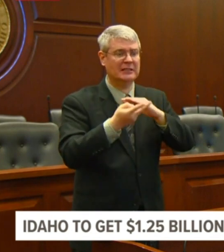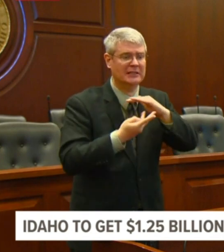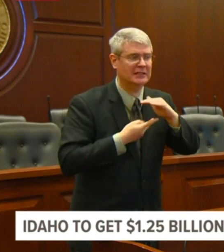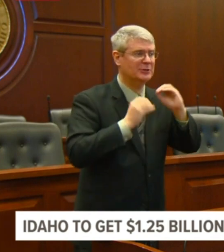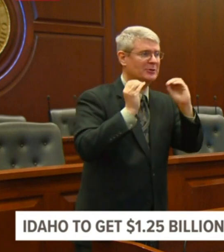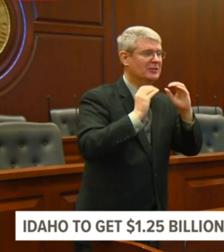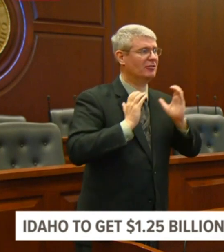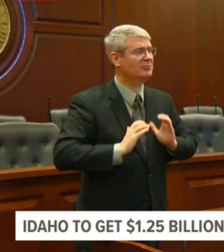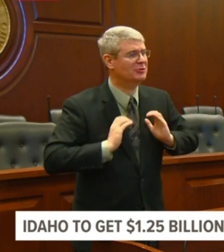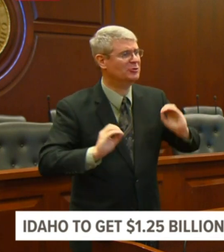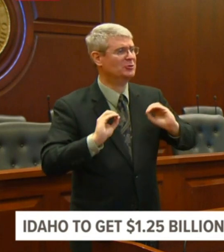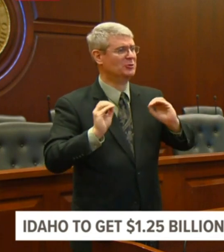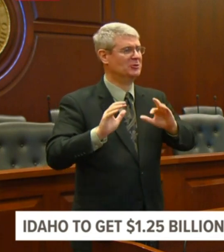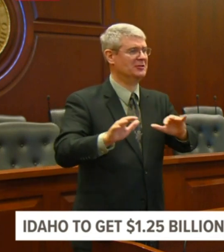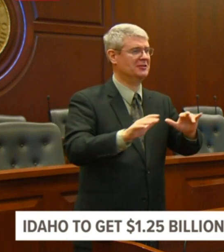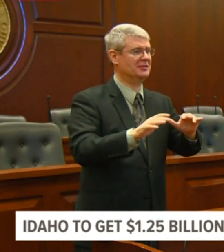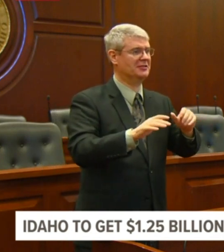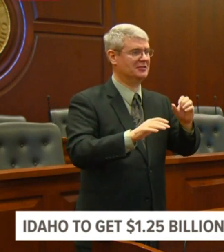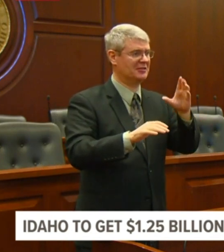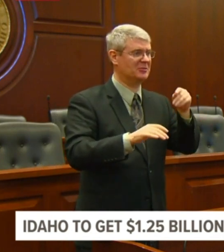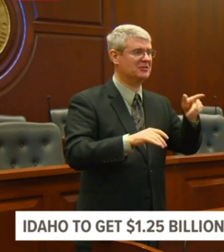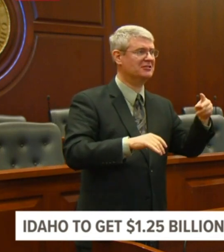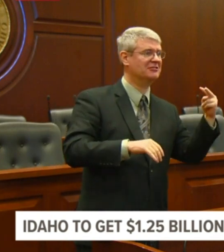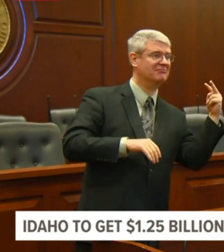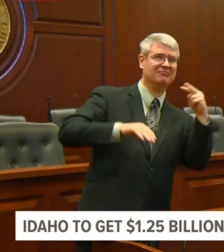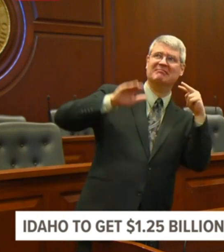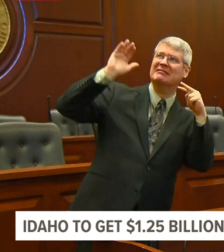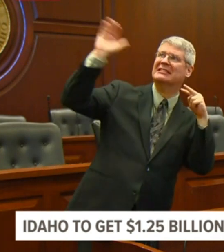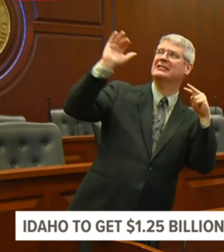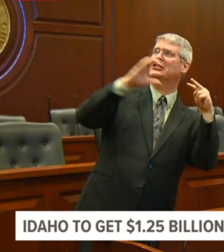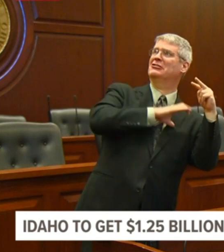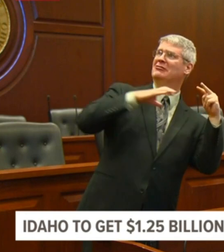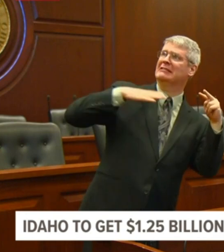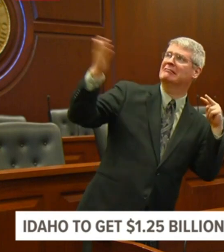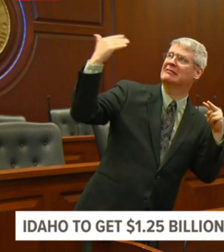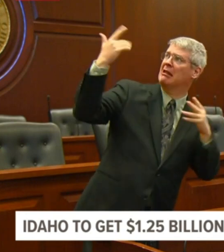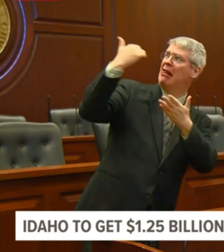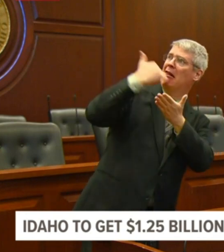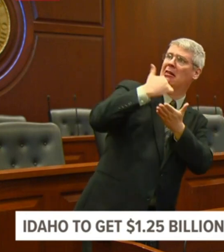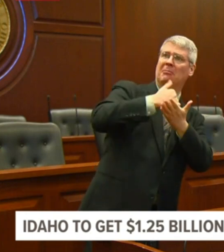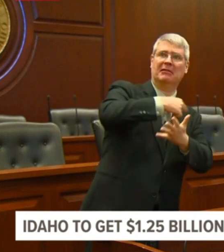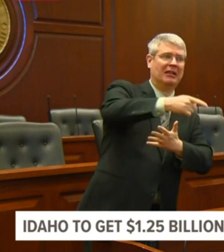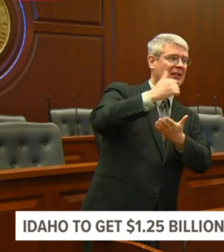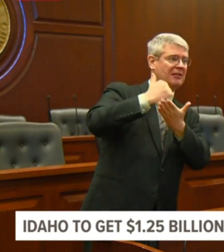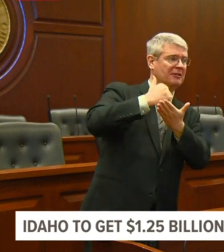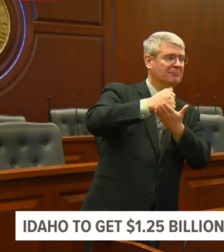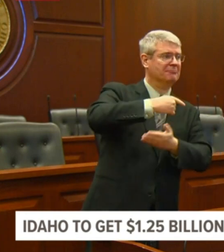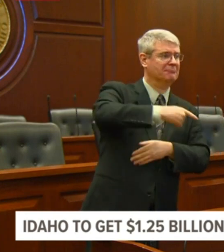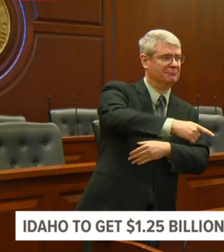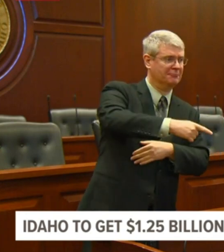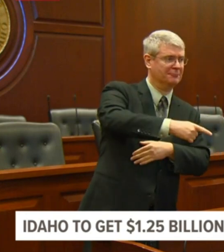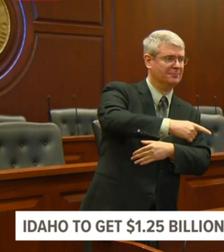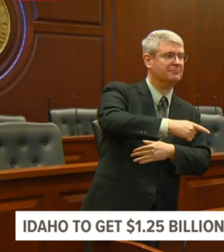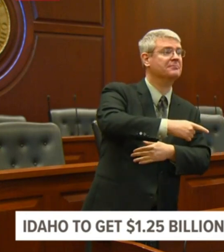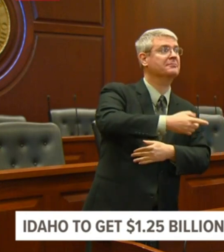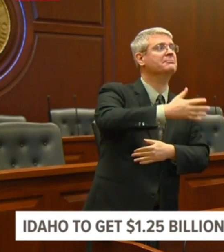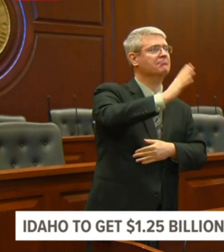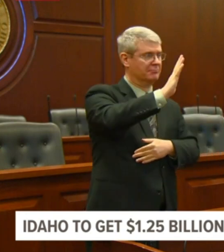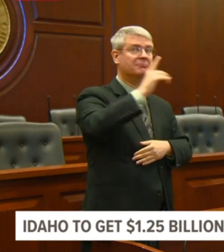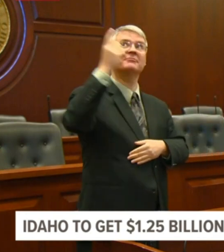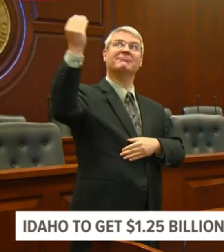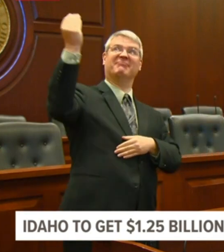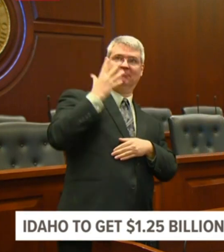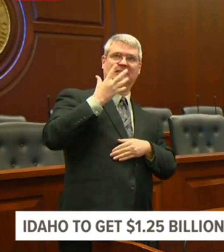the White House, to Congress, and to the SBA for help. And help is coming. We know that the Senate passed the healthcare